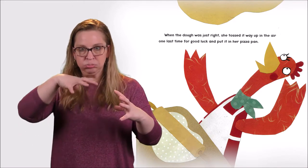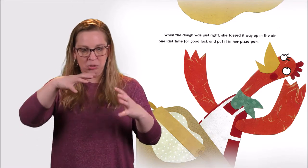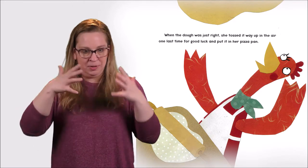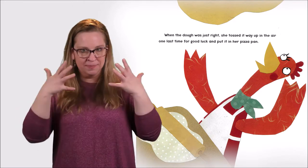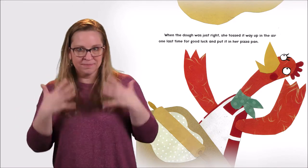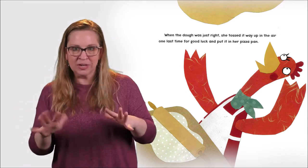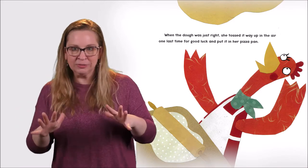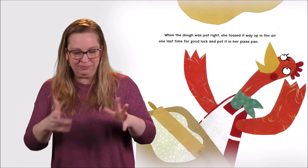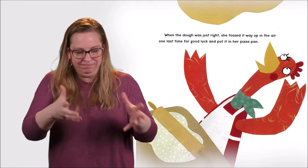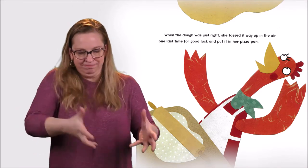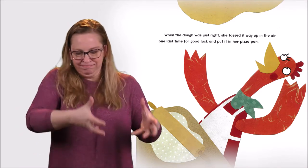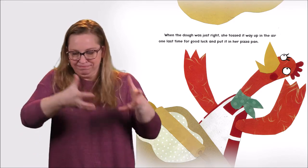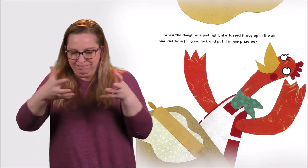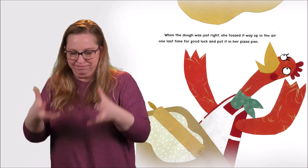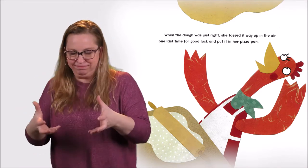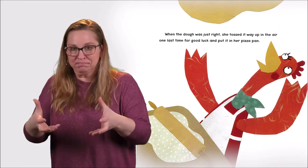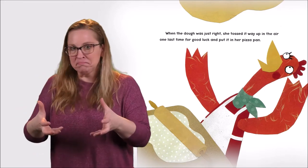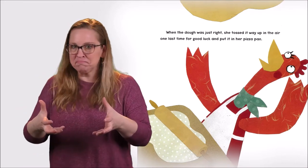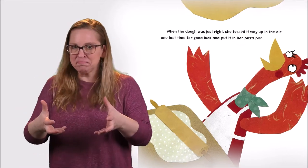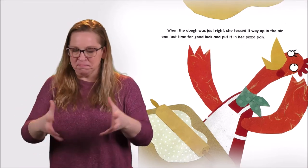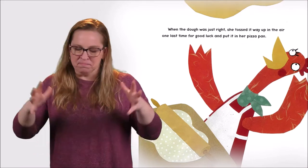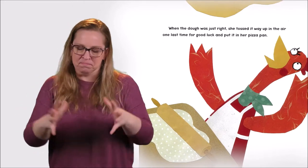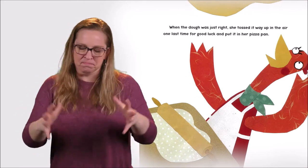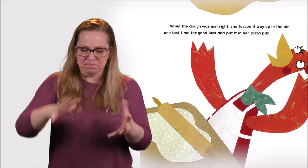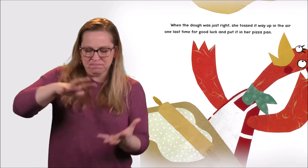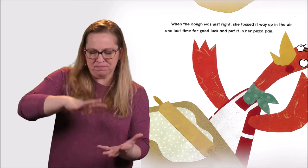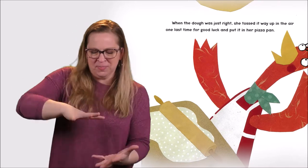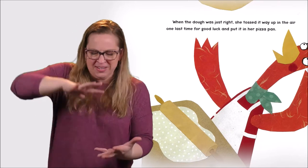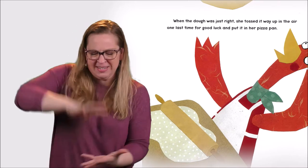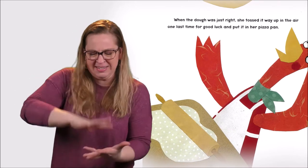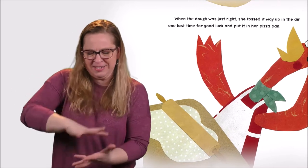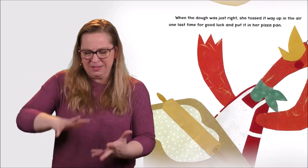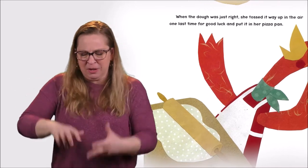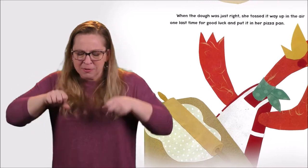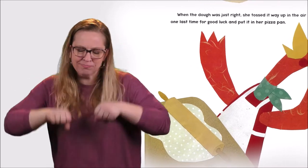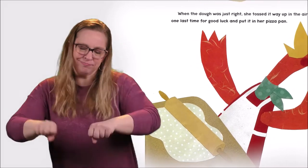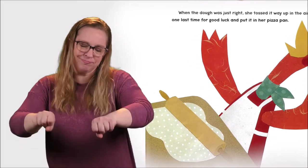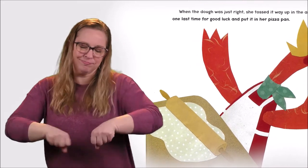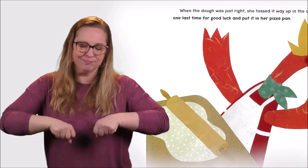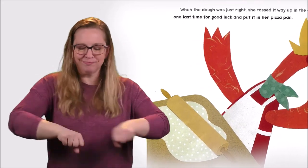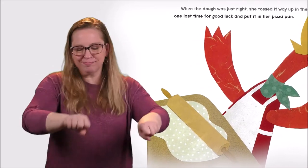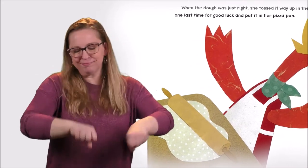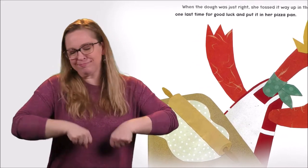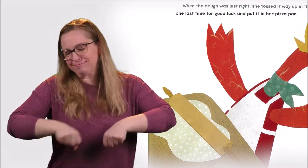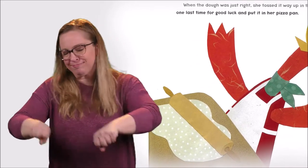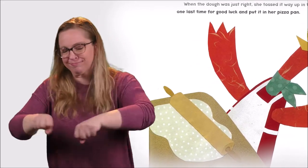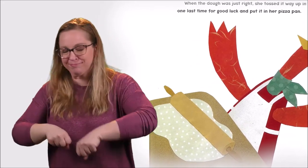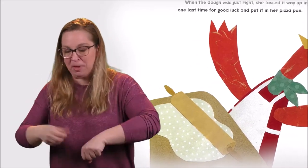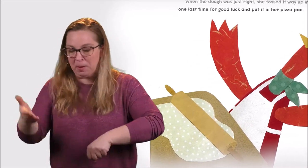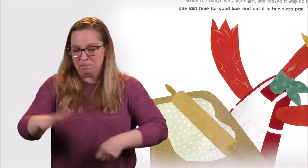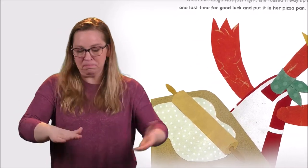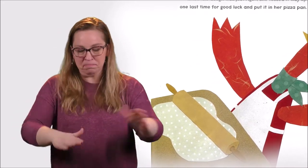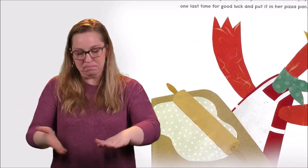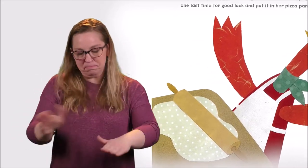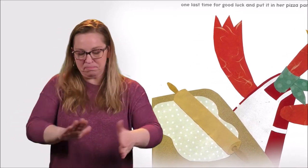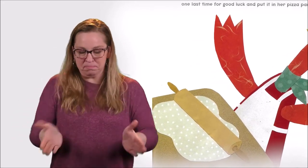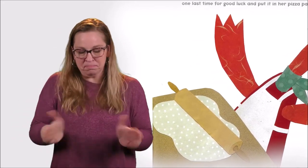After the dough rose, the Little Red Hen rolled it flat, and folded it, and rolled it again.